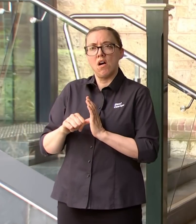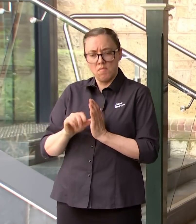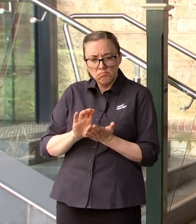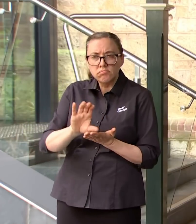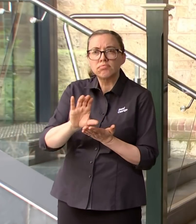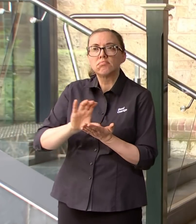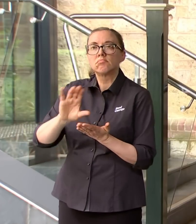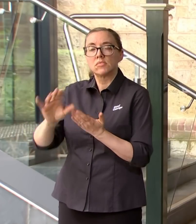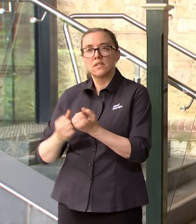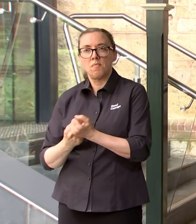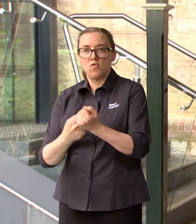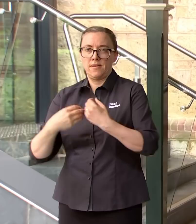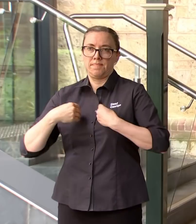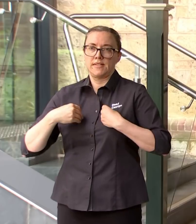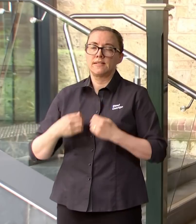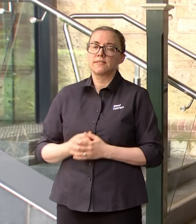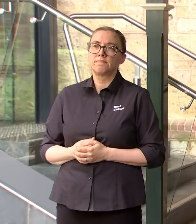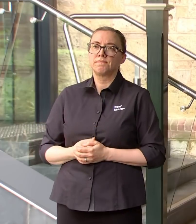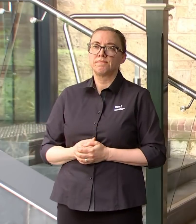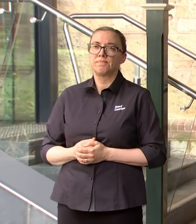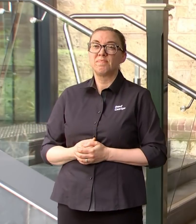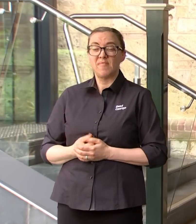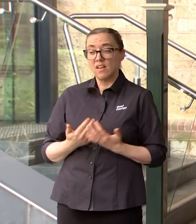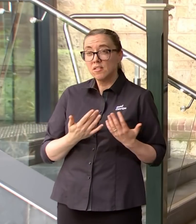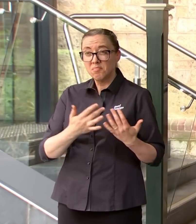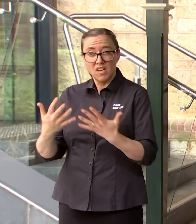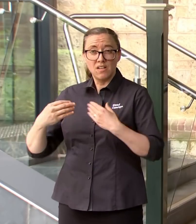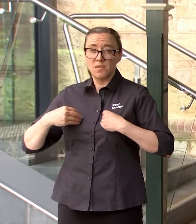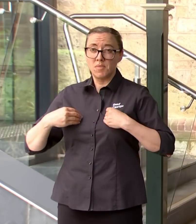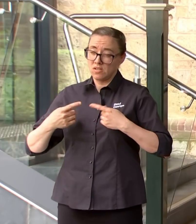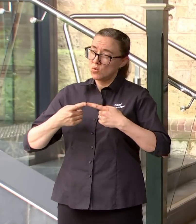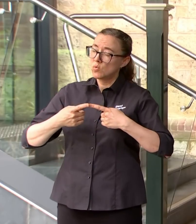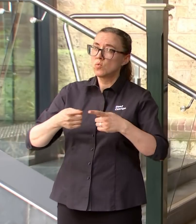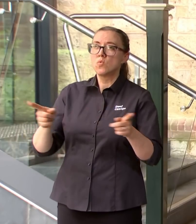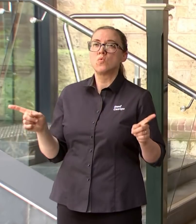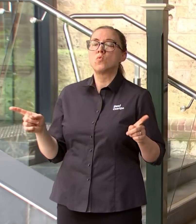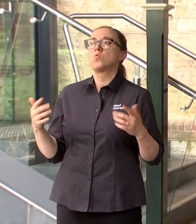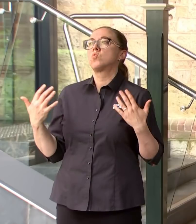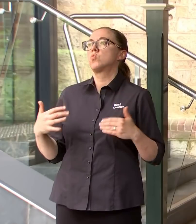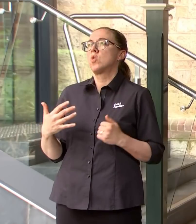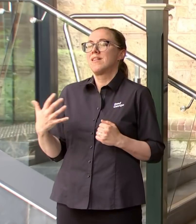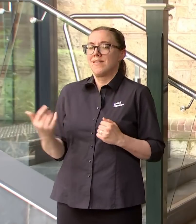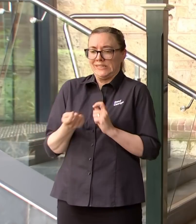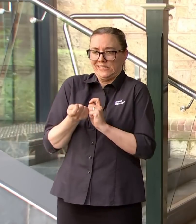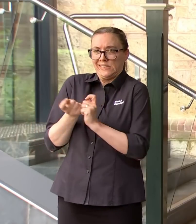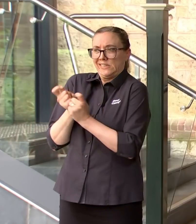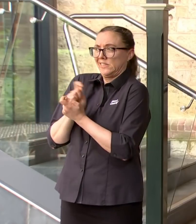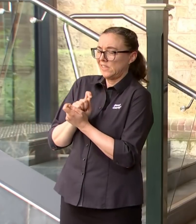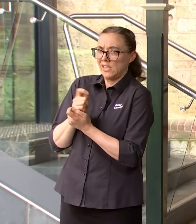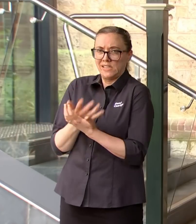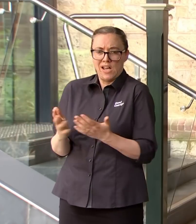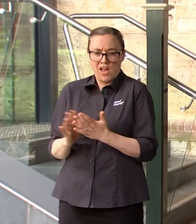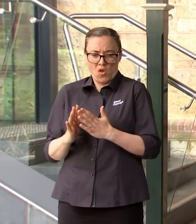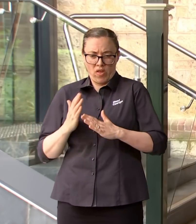many businesses uh who have had to really significantly scale back their operations and